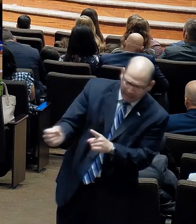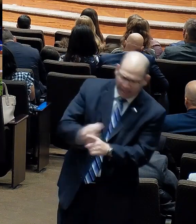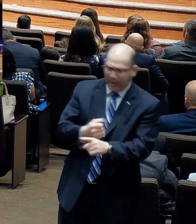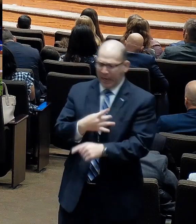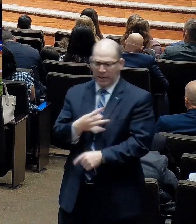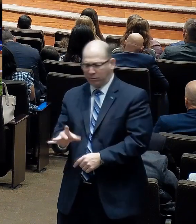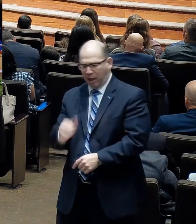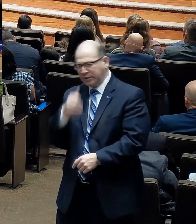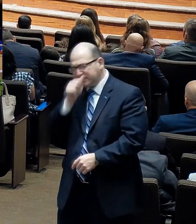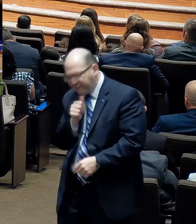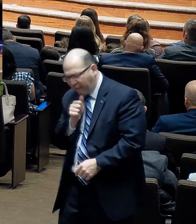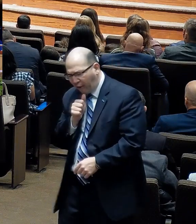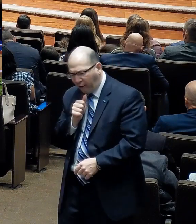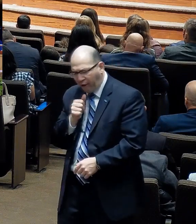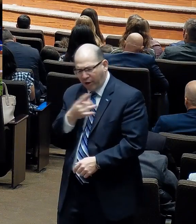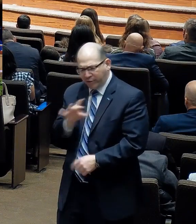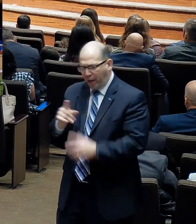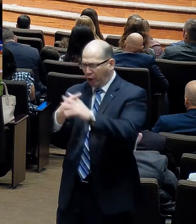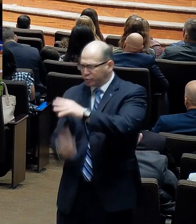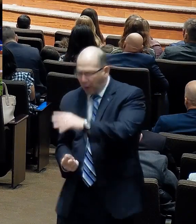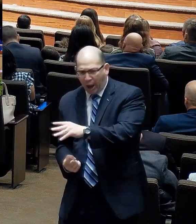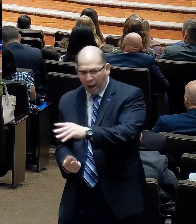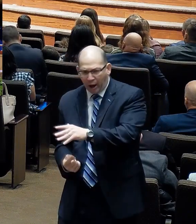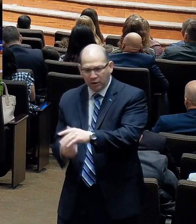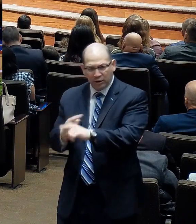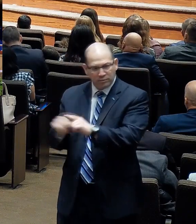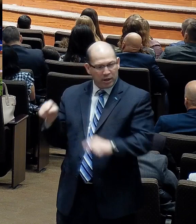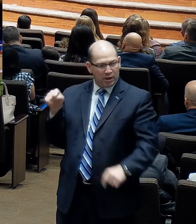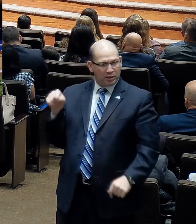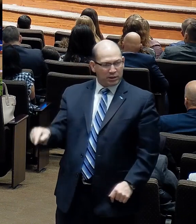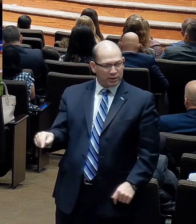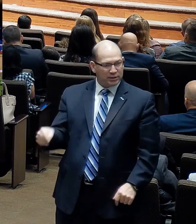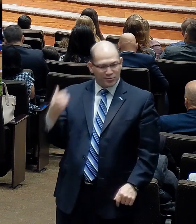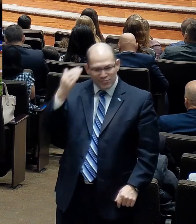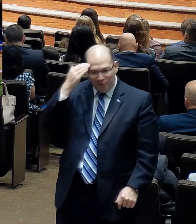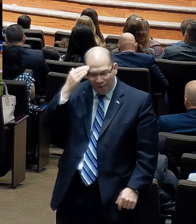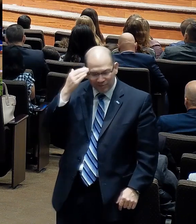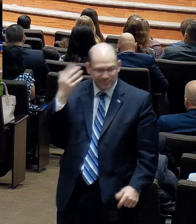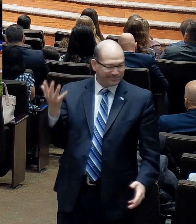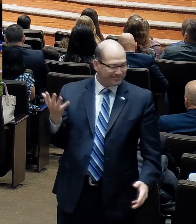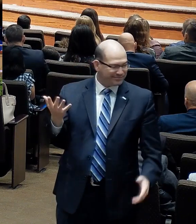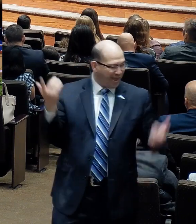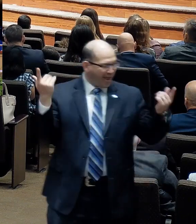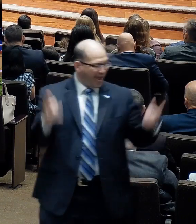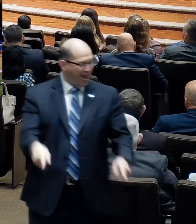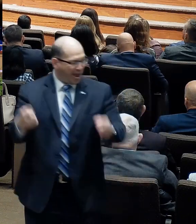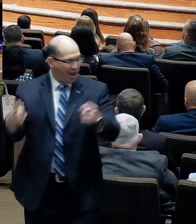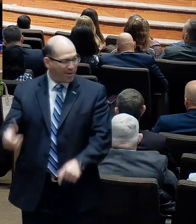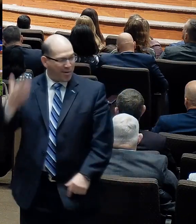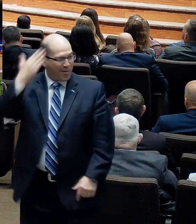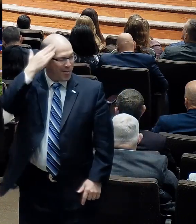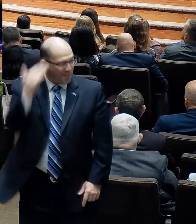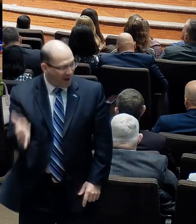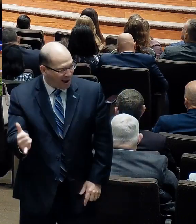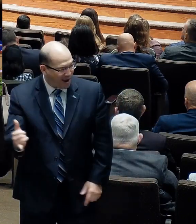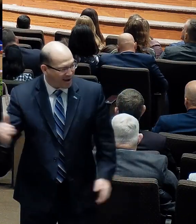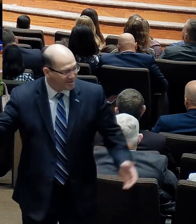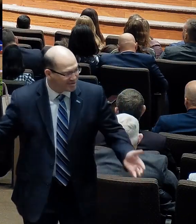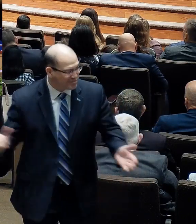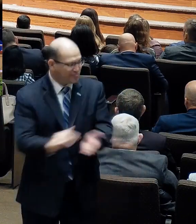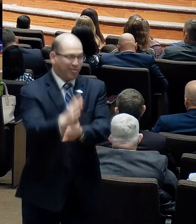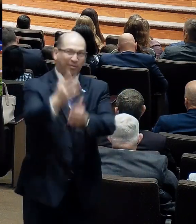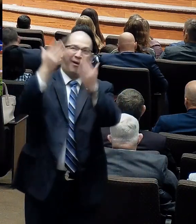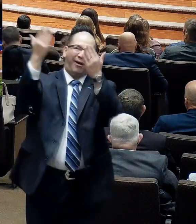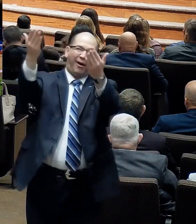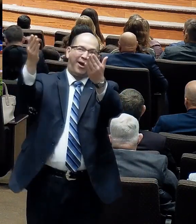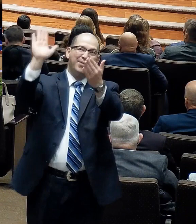I'm not really excited about any of that stuff in my life. But you know what Paul said? He said, I glory in those things. Why? That the power of Christ may rest